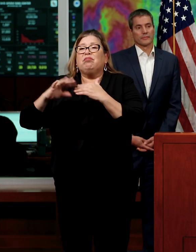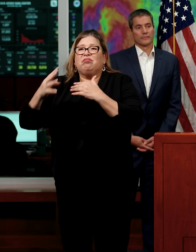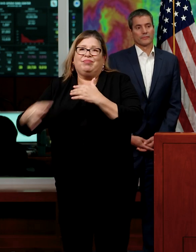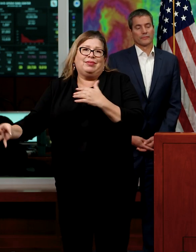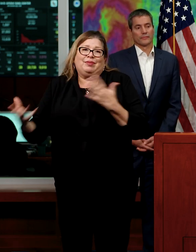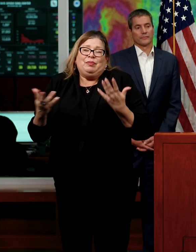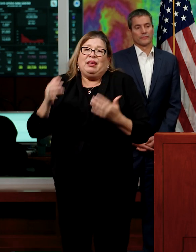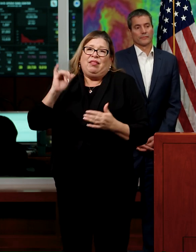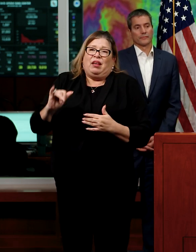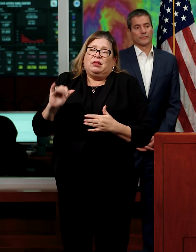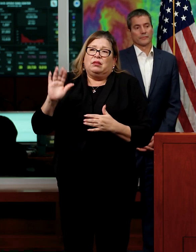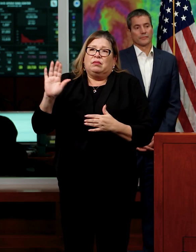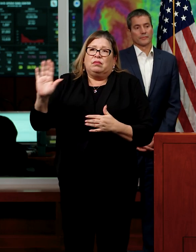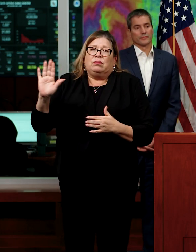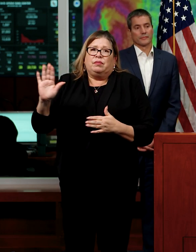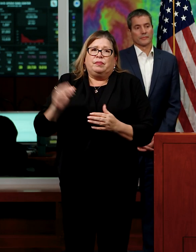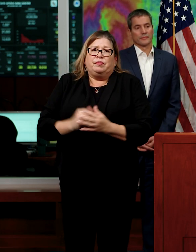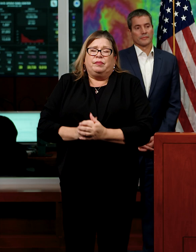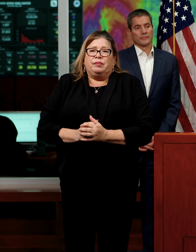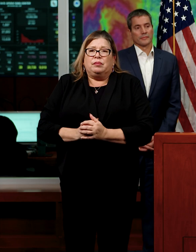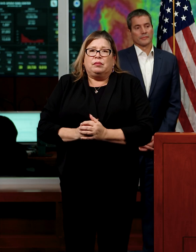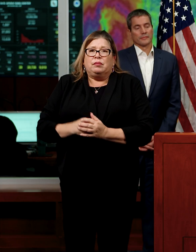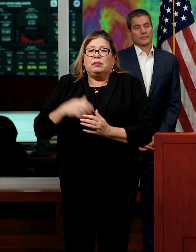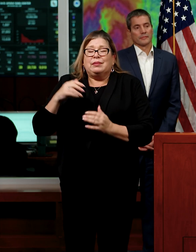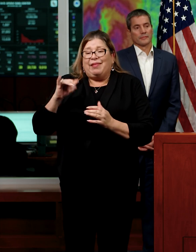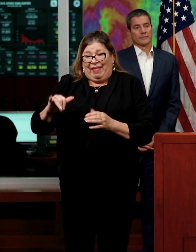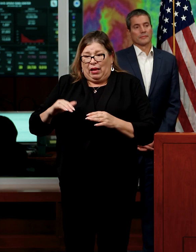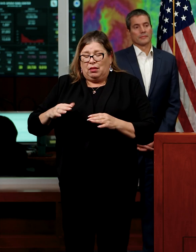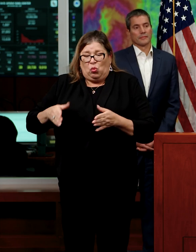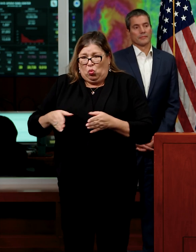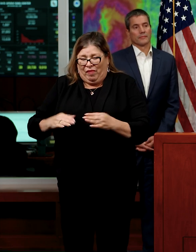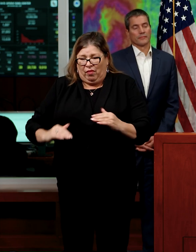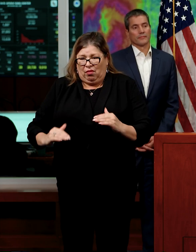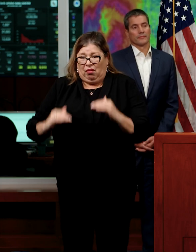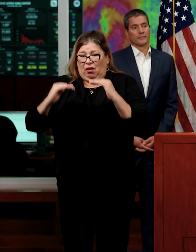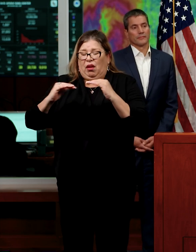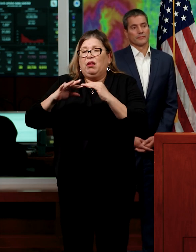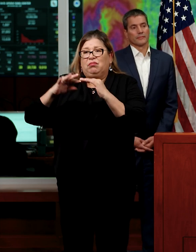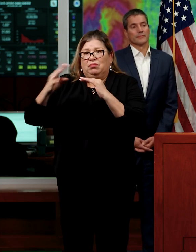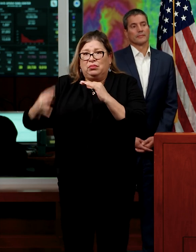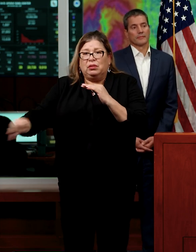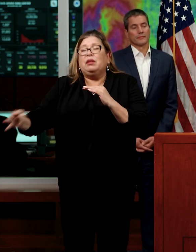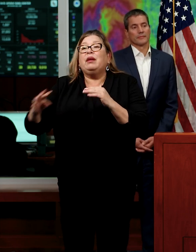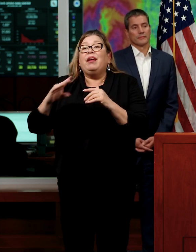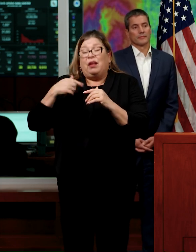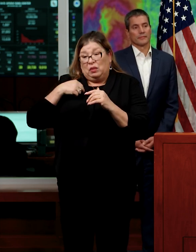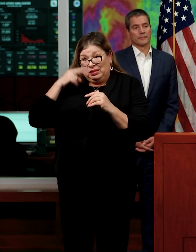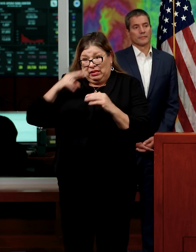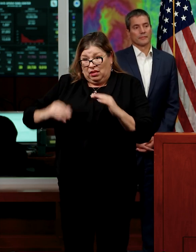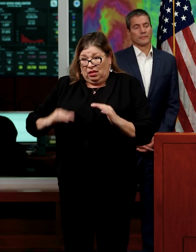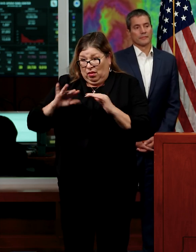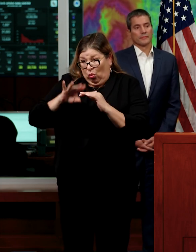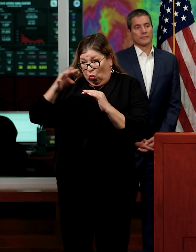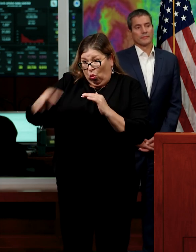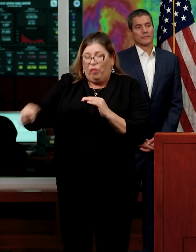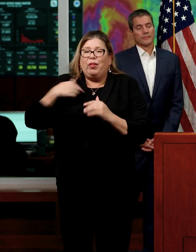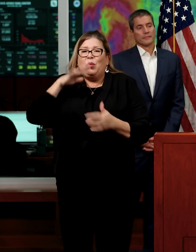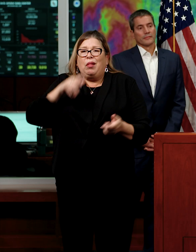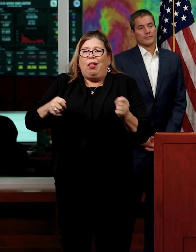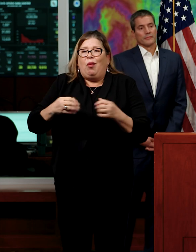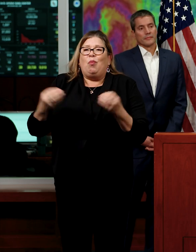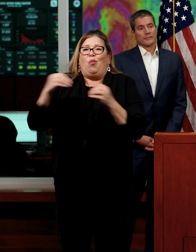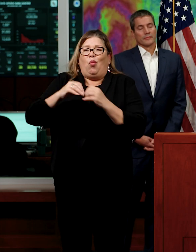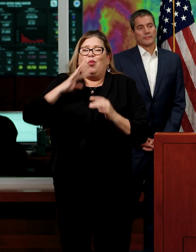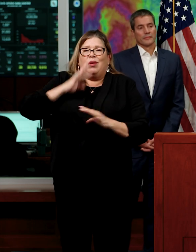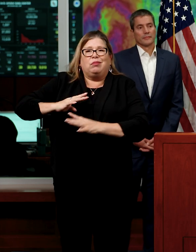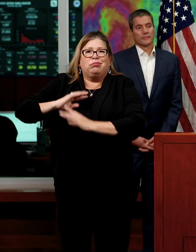height of the river, and then we actually go in manually and open that weir. So we don't